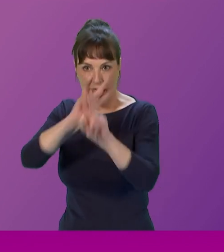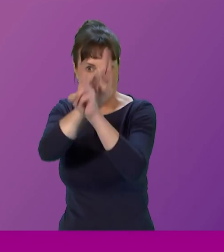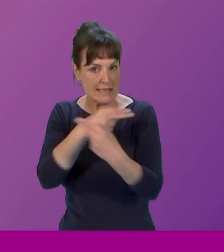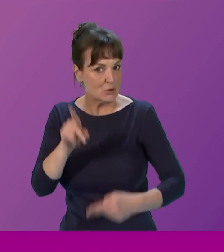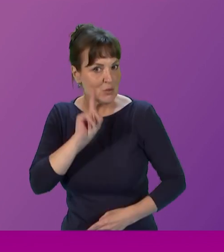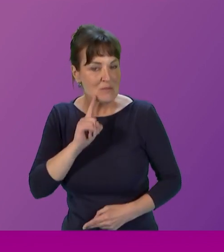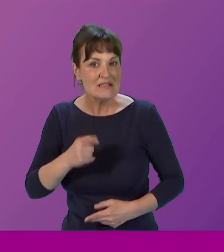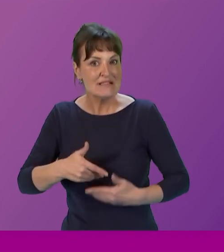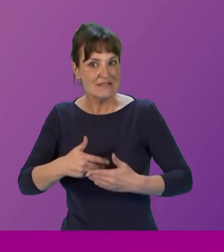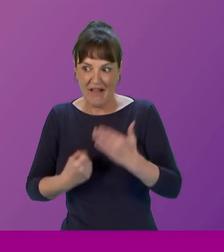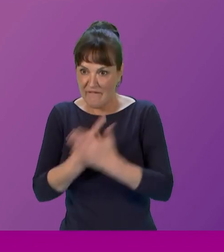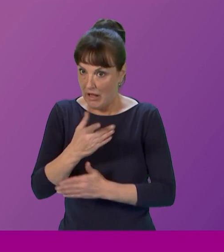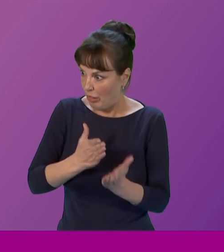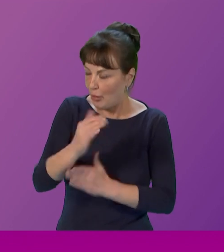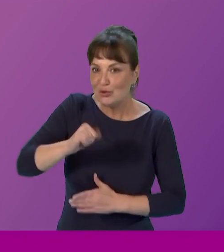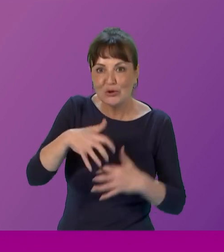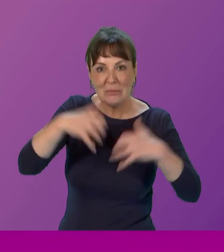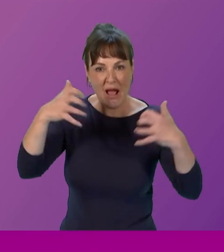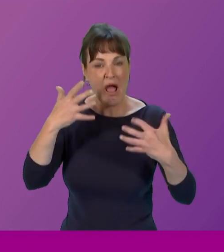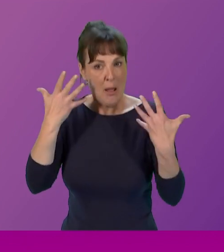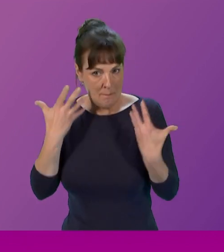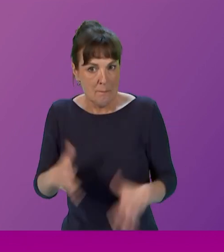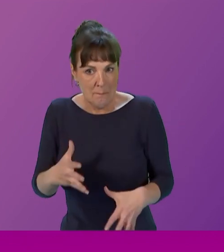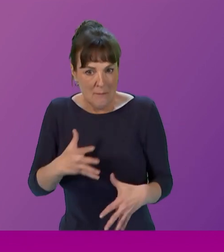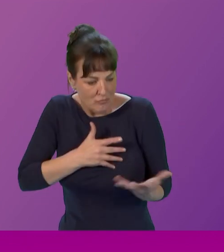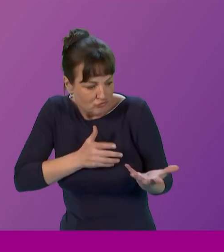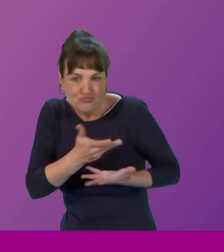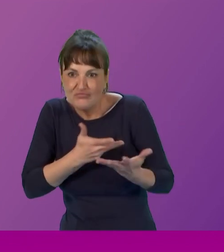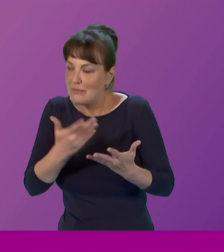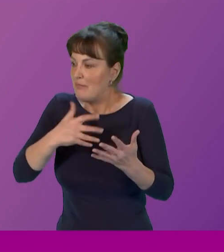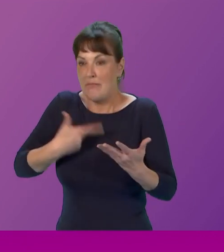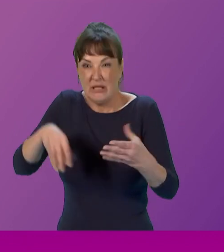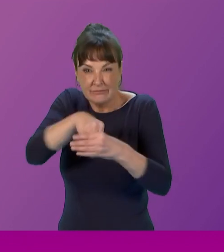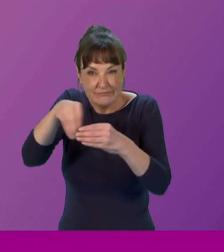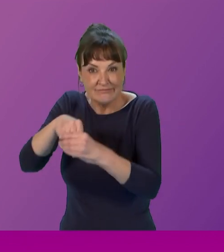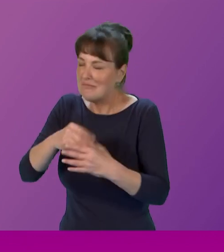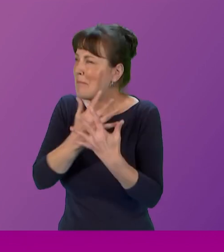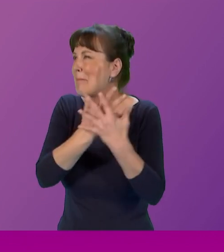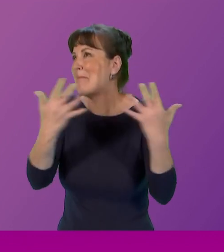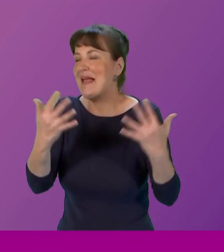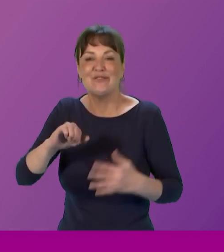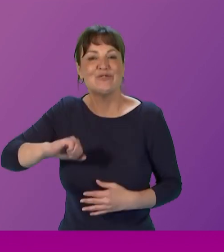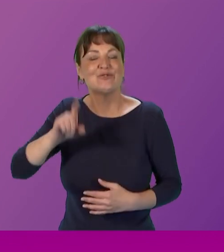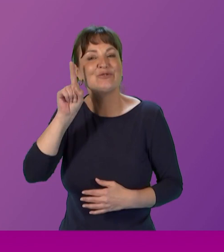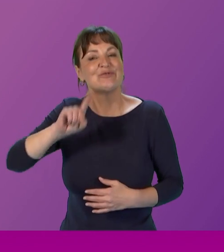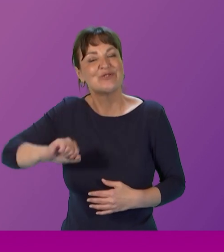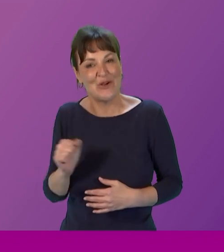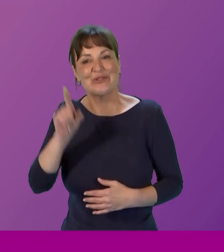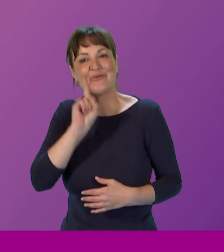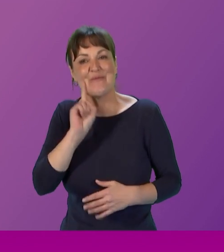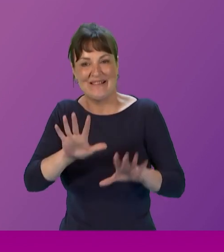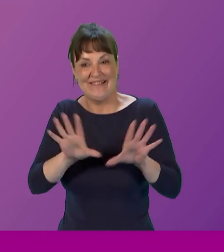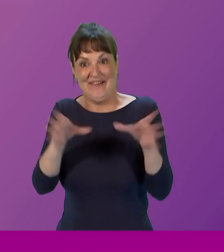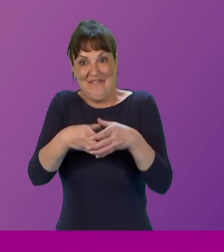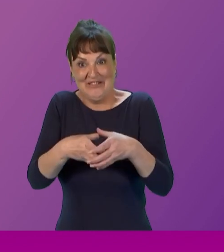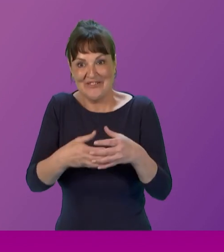events at the scottish parliament and have helped out with numerous swc conferences i am a strong